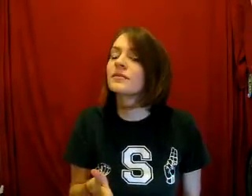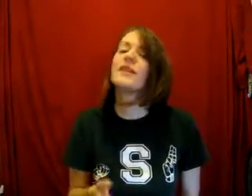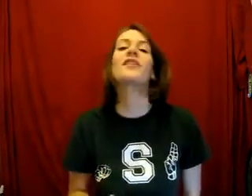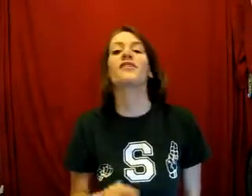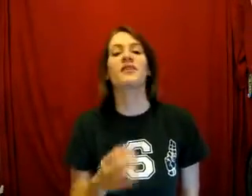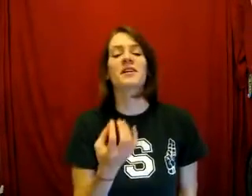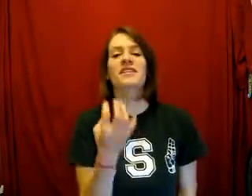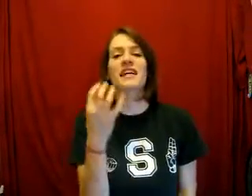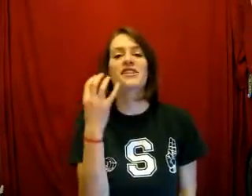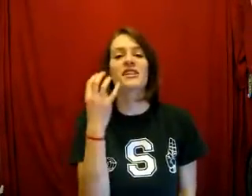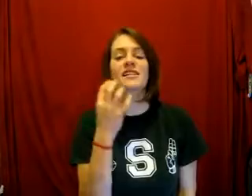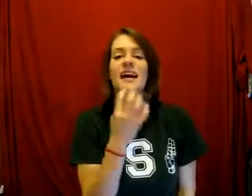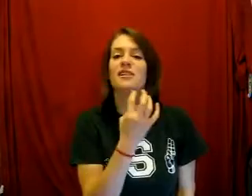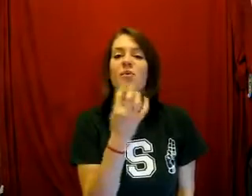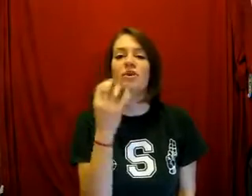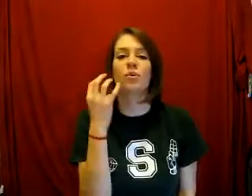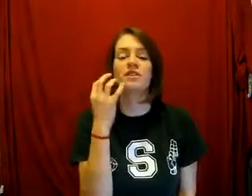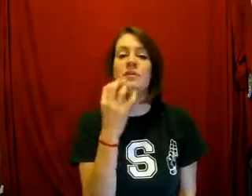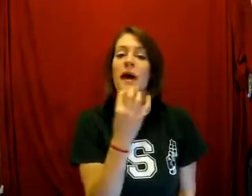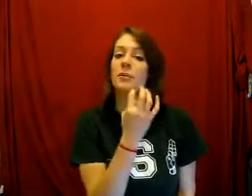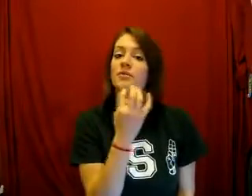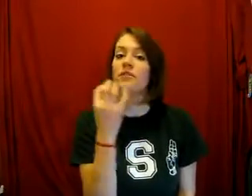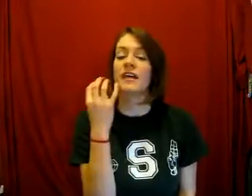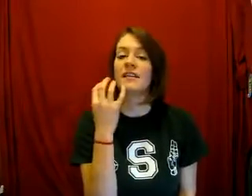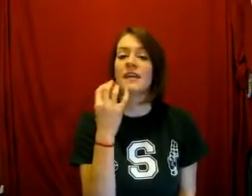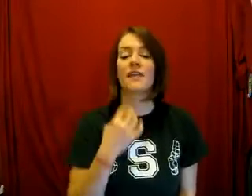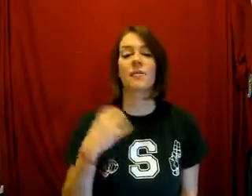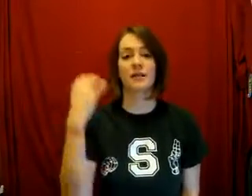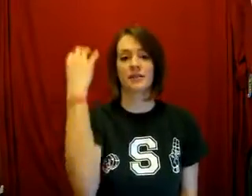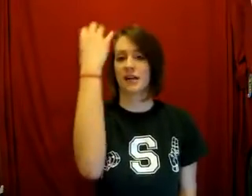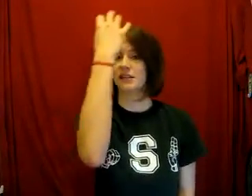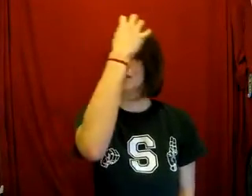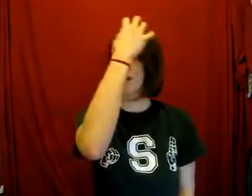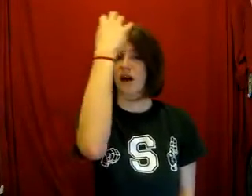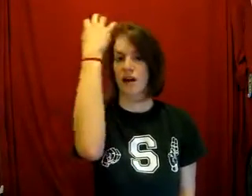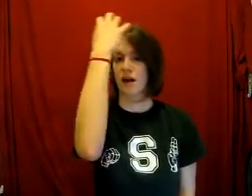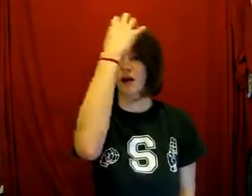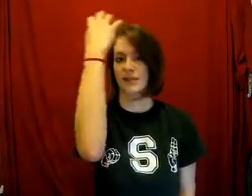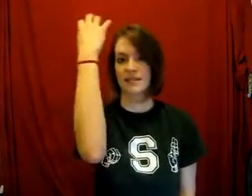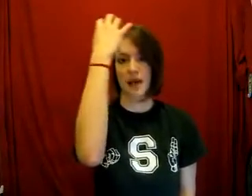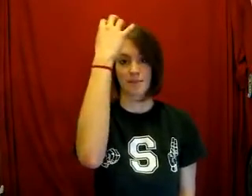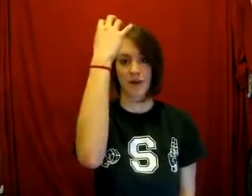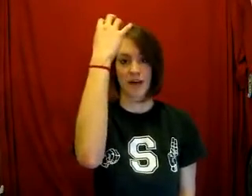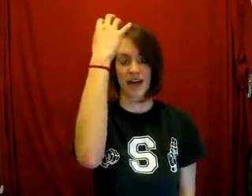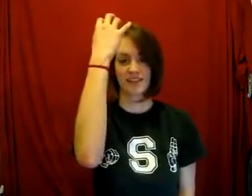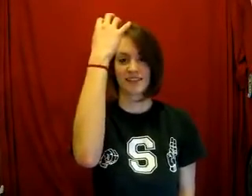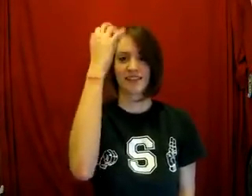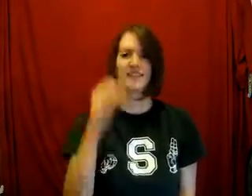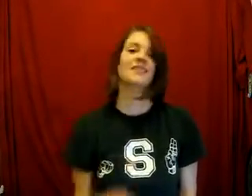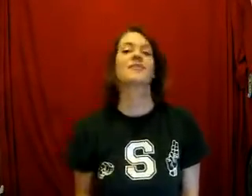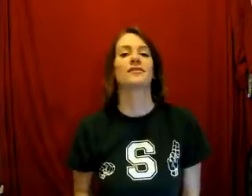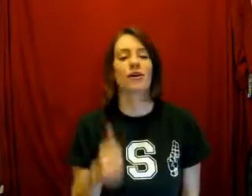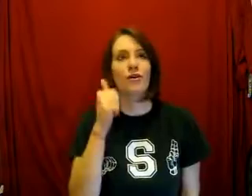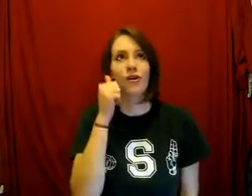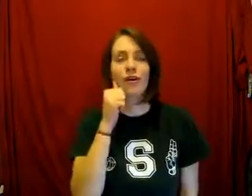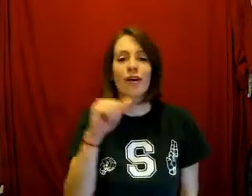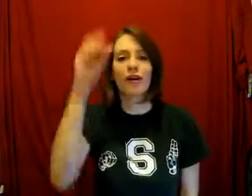The female signs are signed more towards the bottom of your face, and the male signs are up at top, okay? So girl,